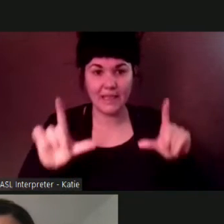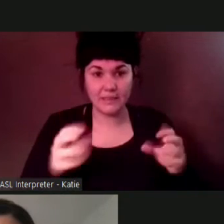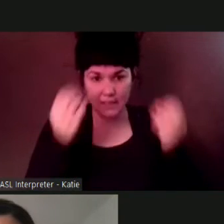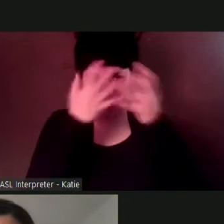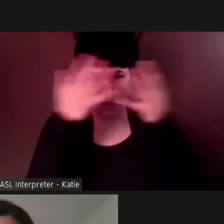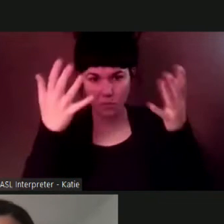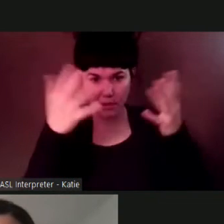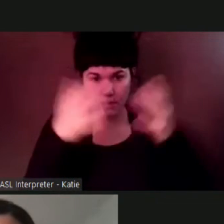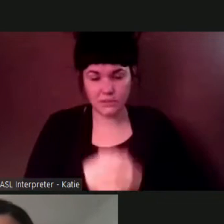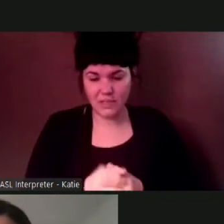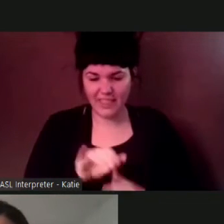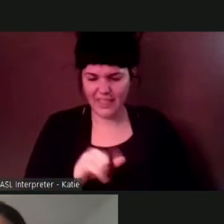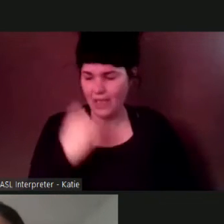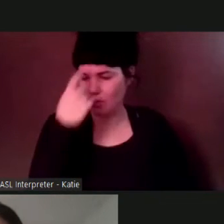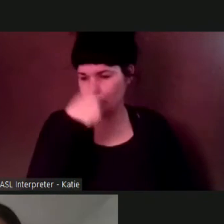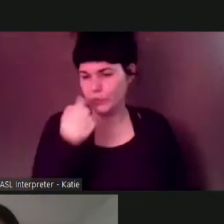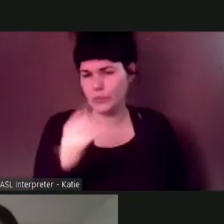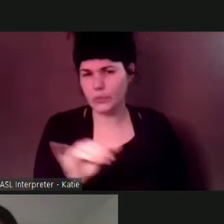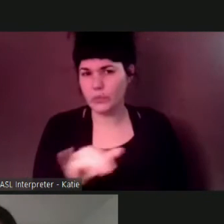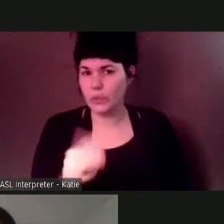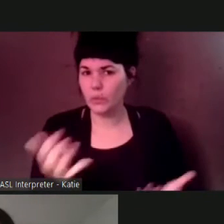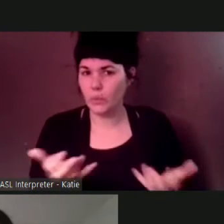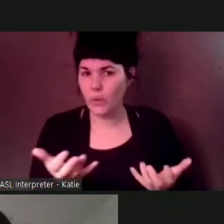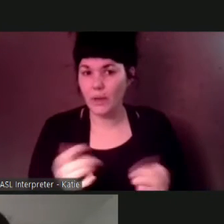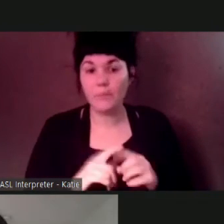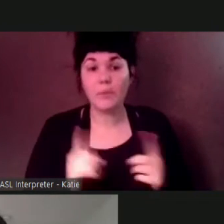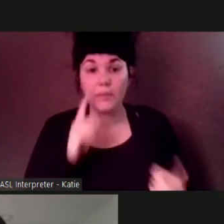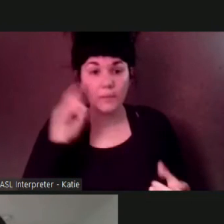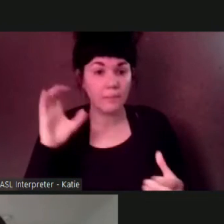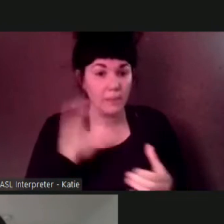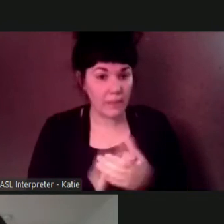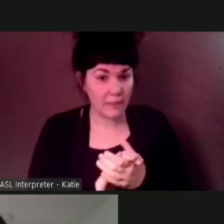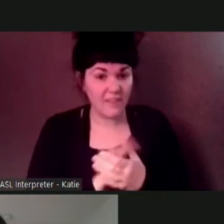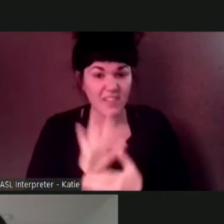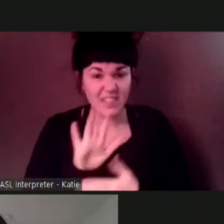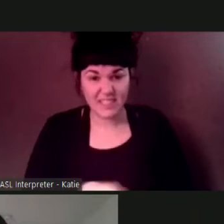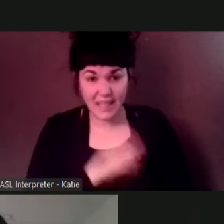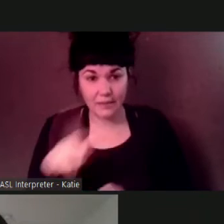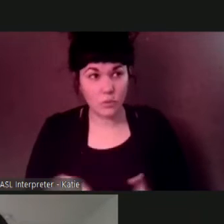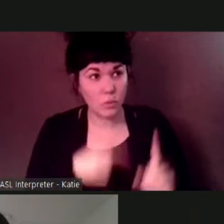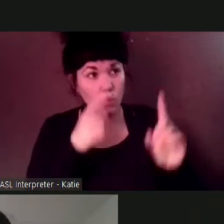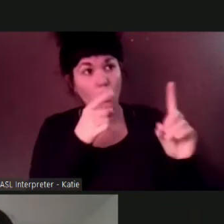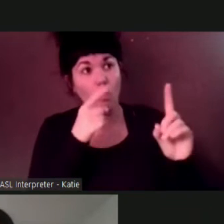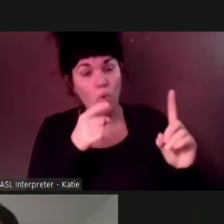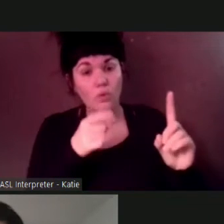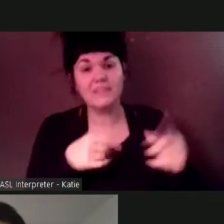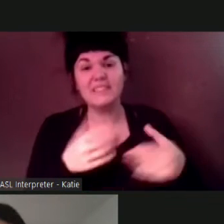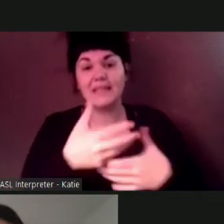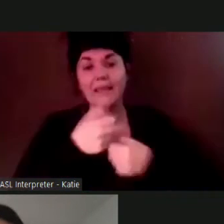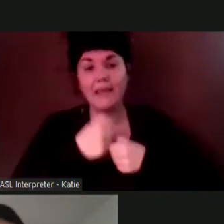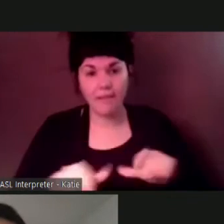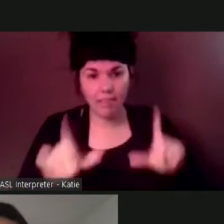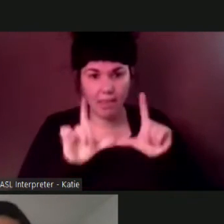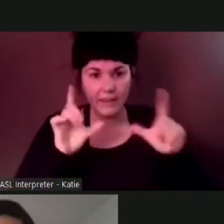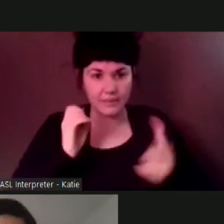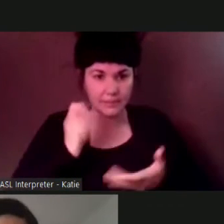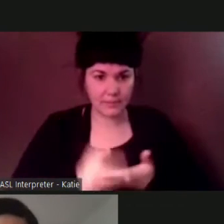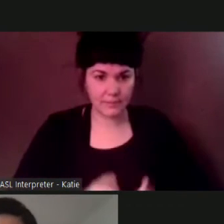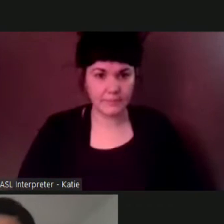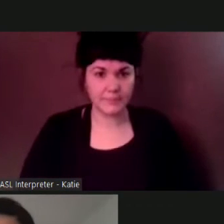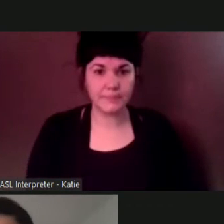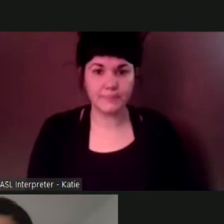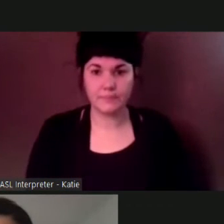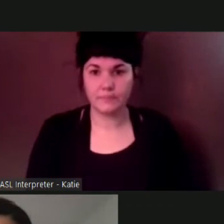believe the goal is to get it licensed okay um you um